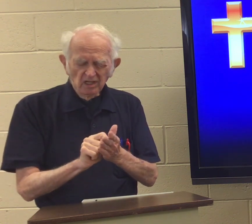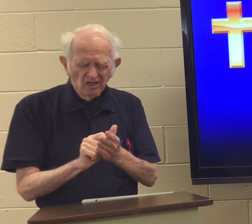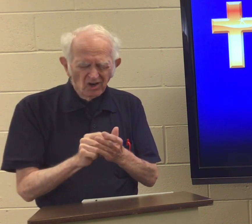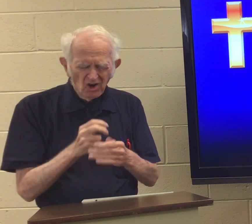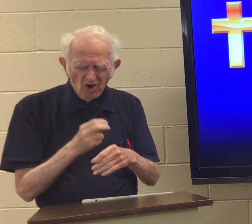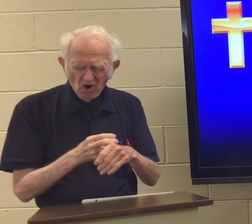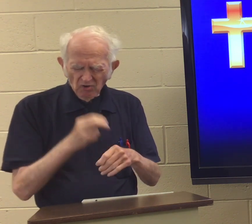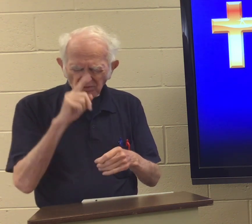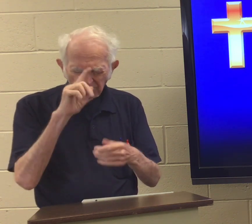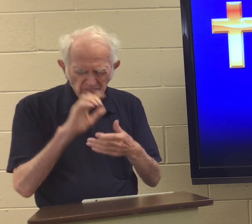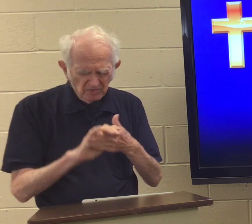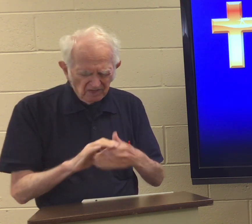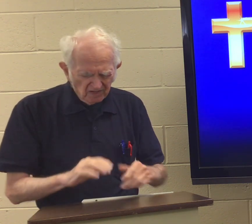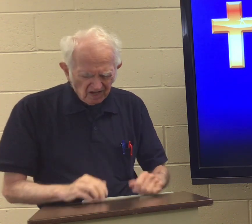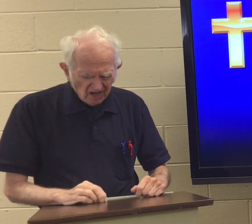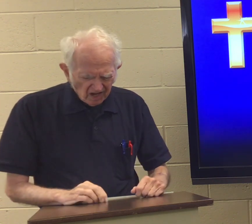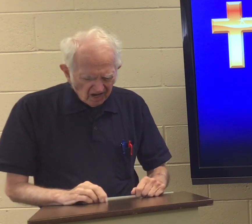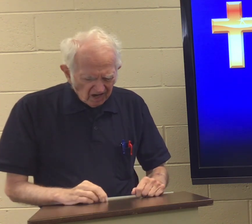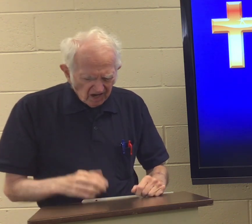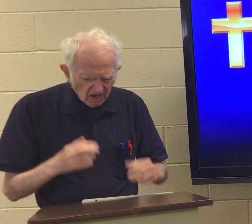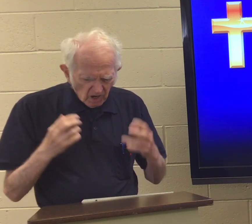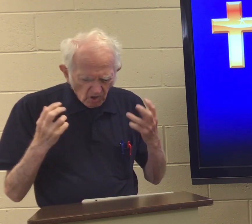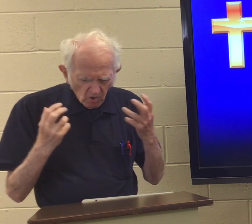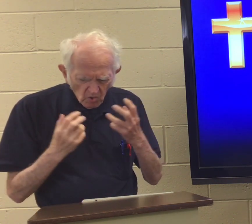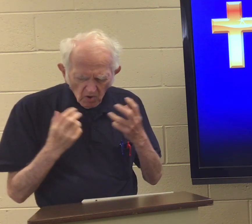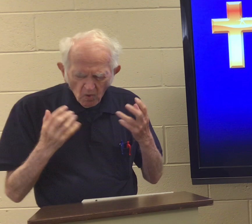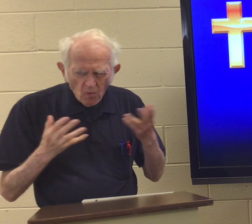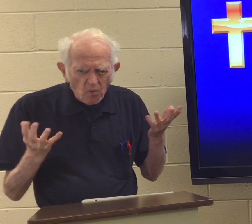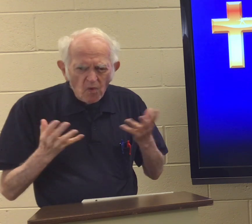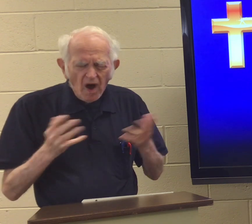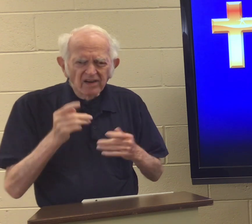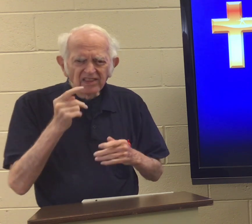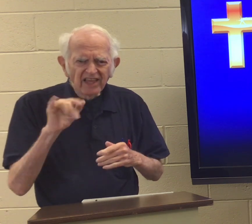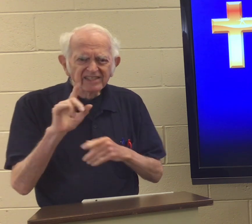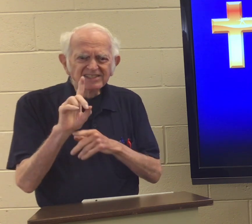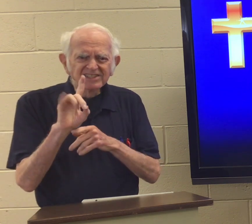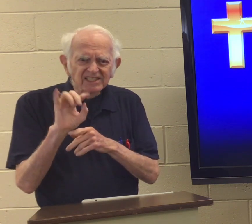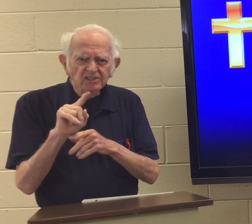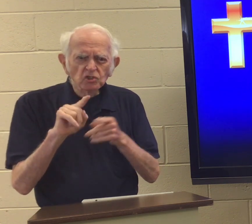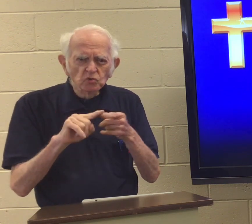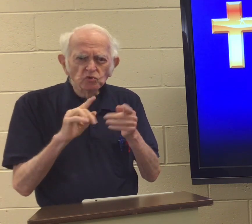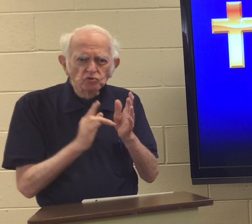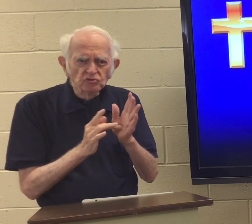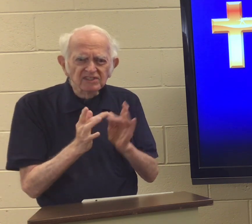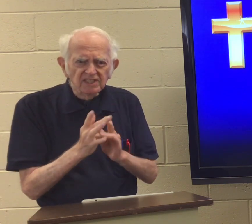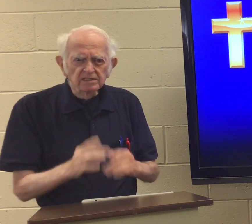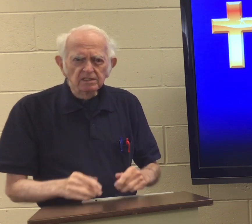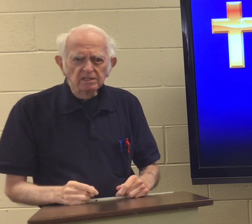it's hard to believe, wow, what they did to Jesus.